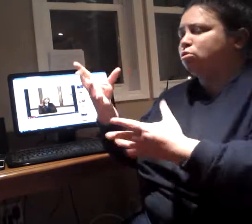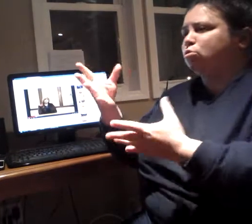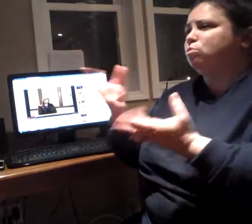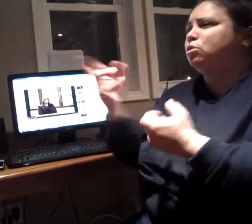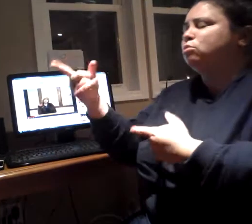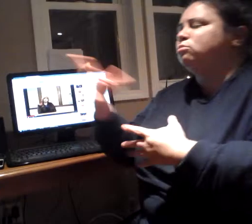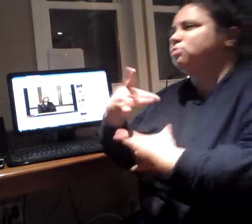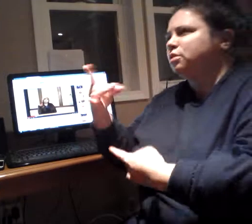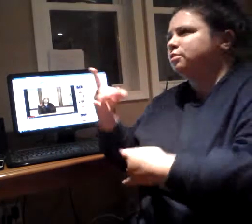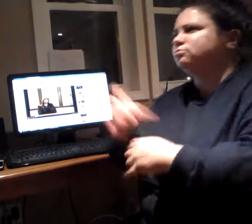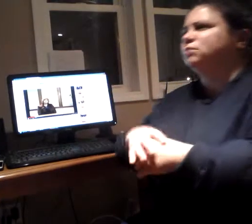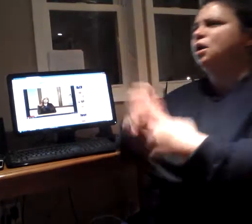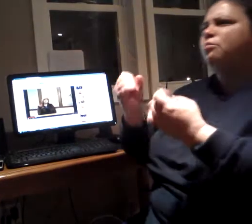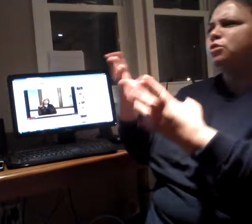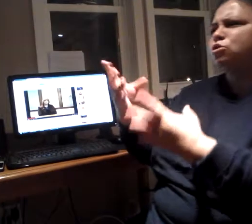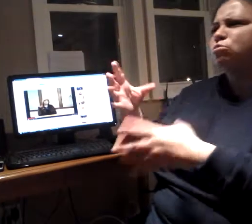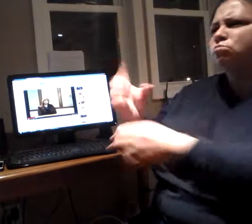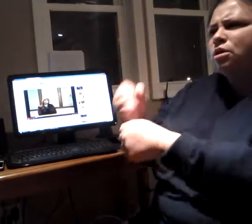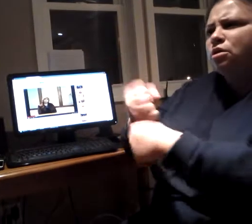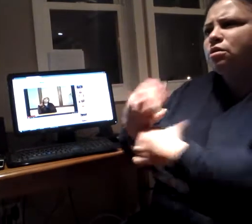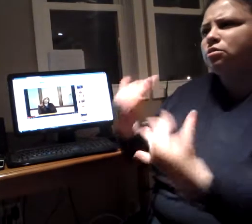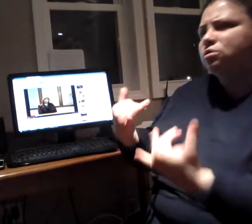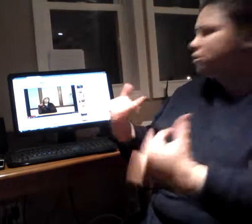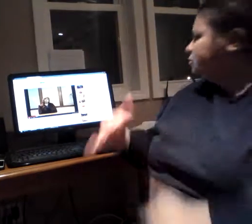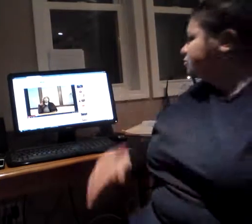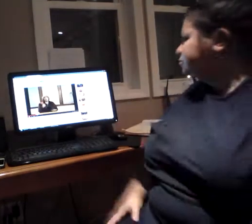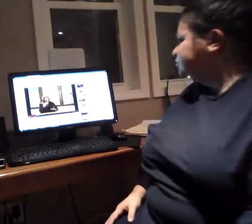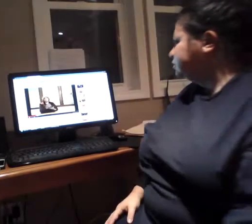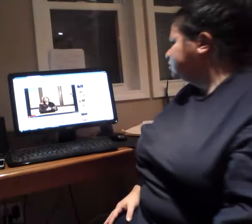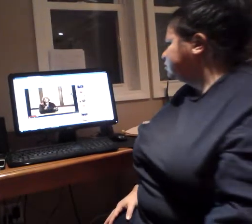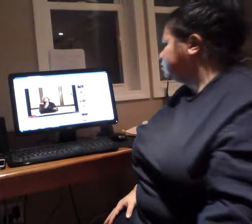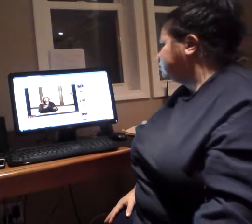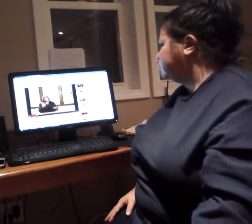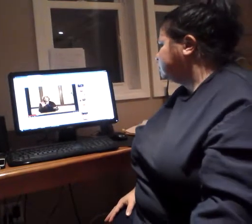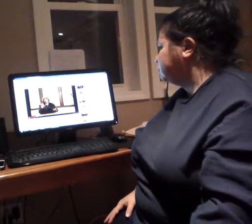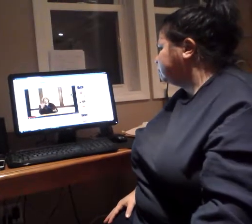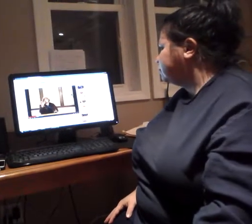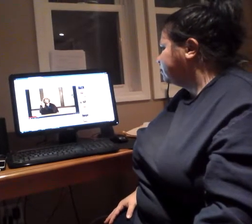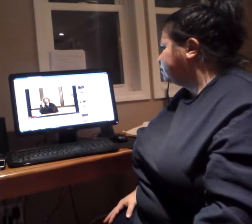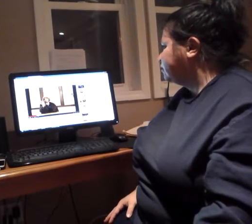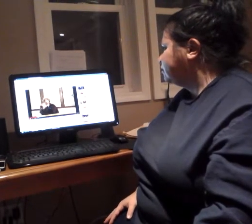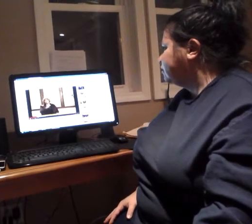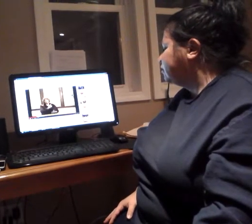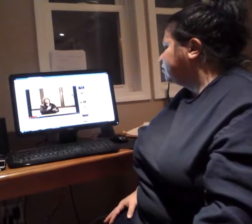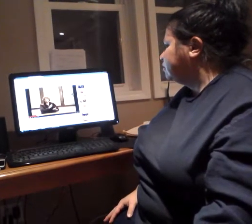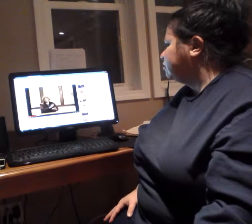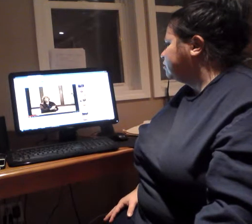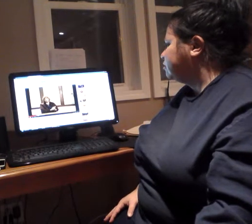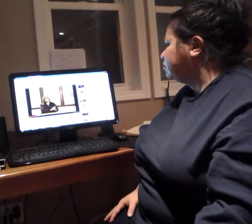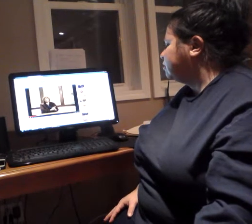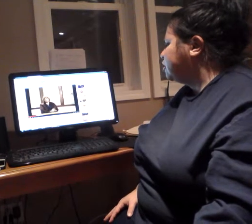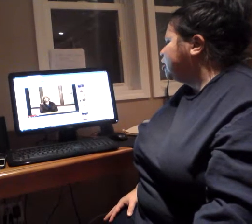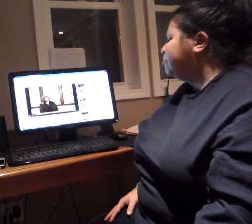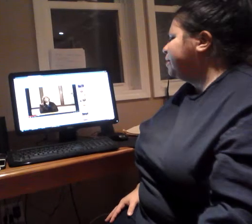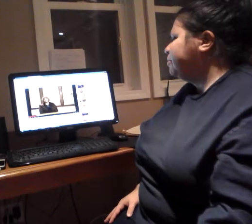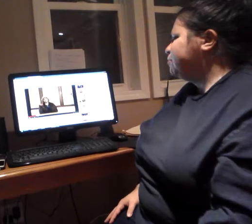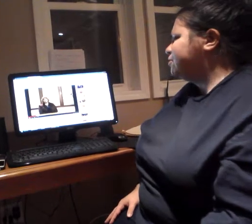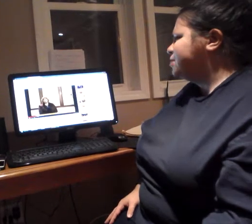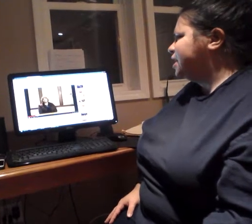maybe around 9